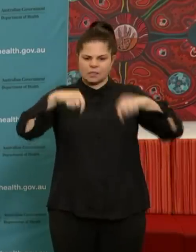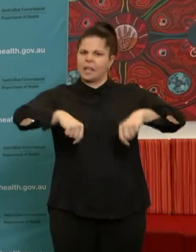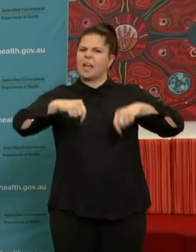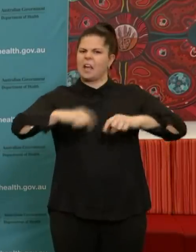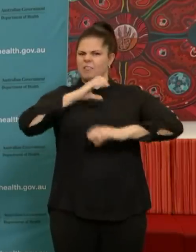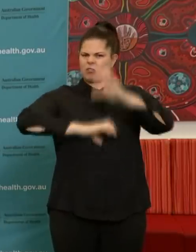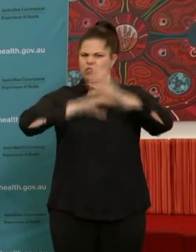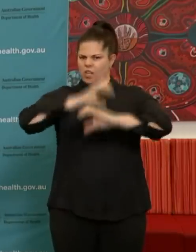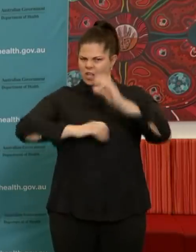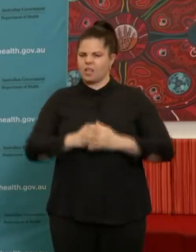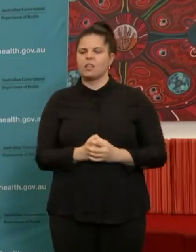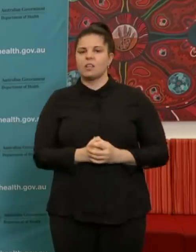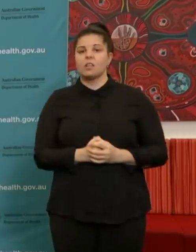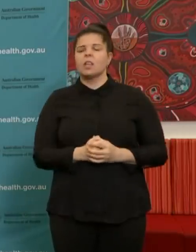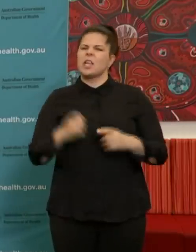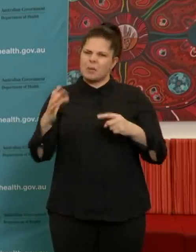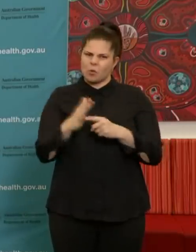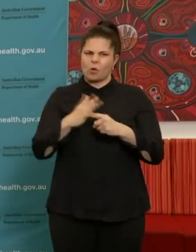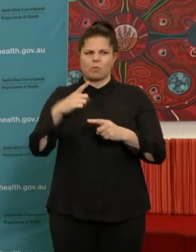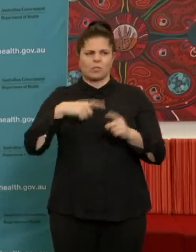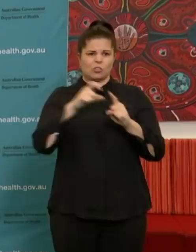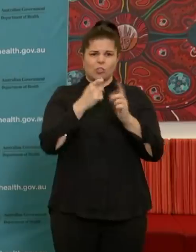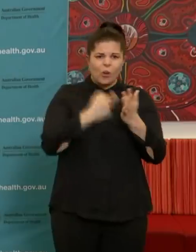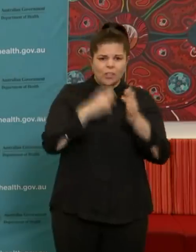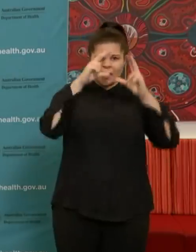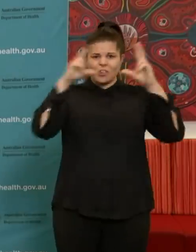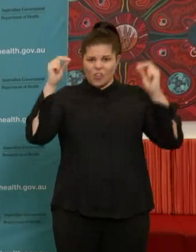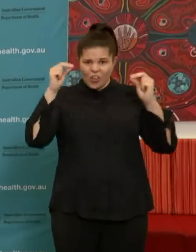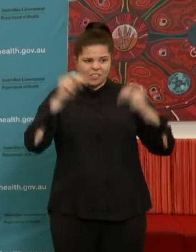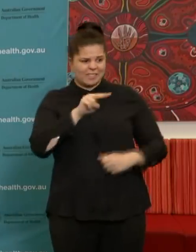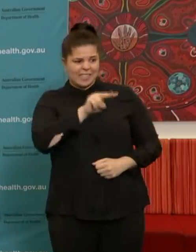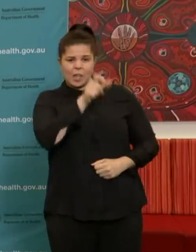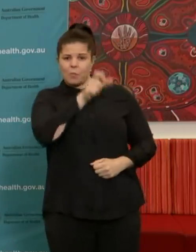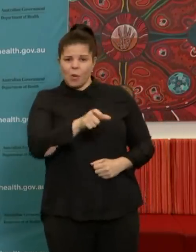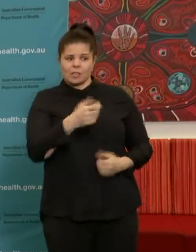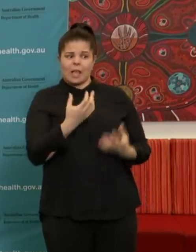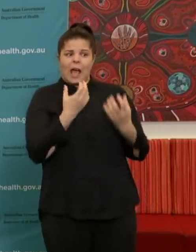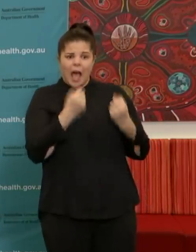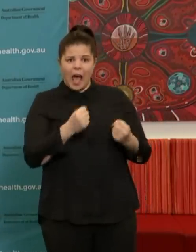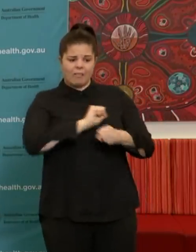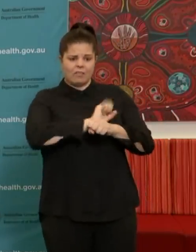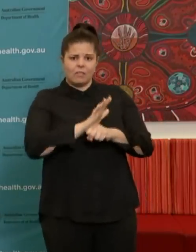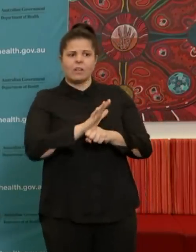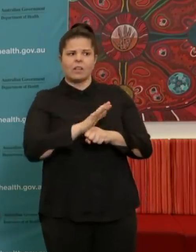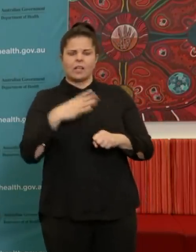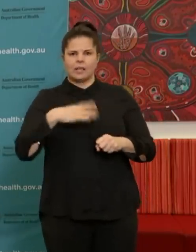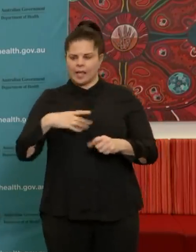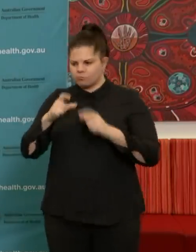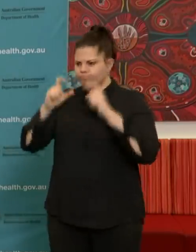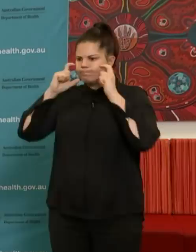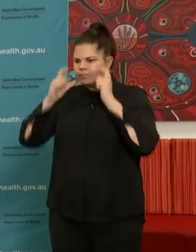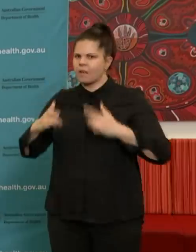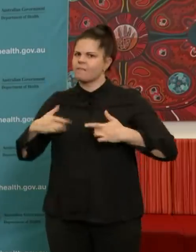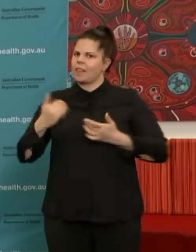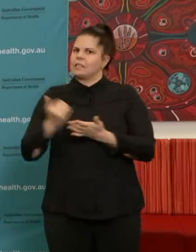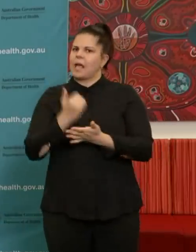healthcare workers are on the front line are feeling safe about caring for people with this highly infectious disease.